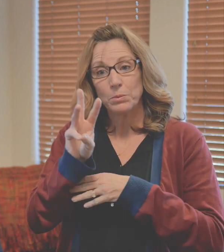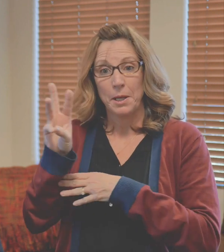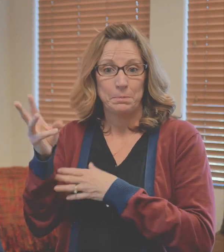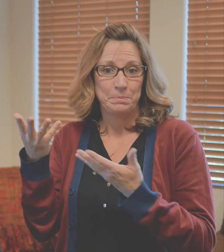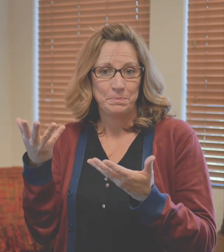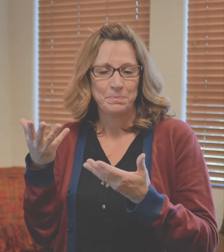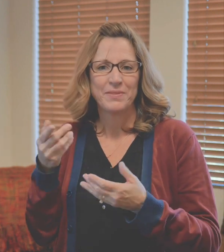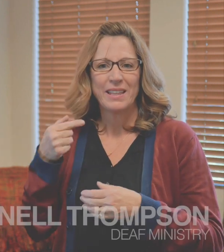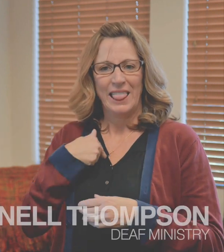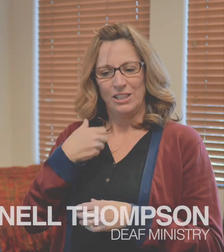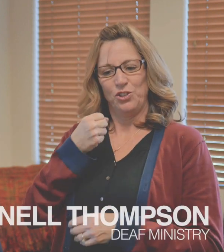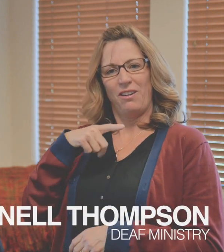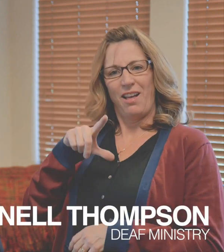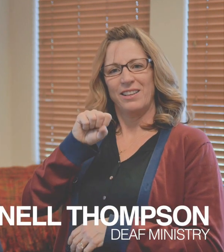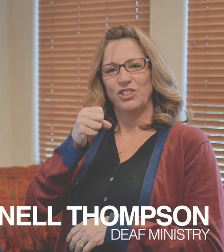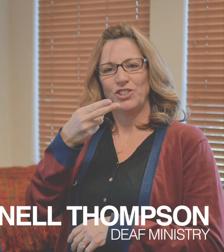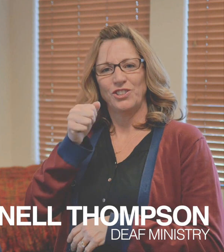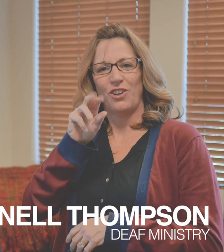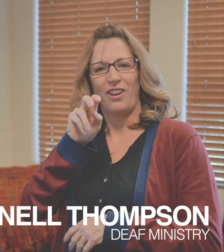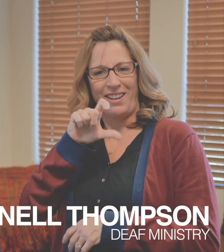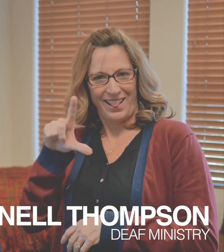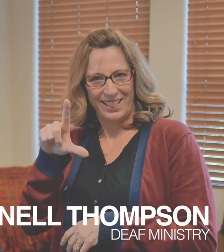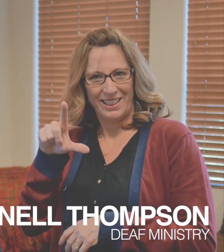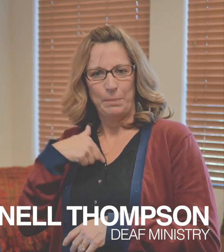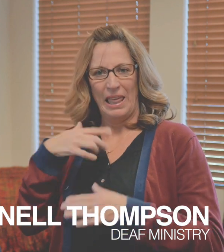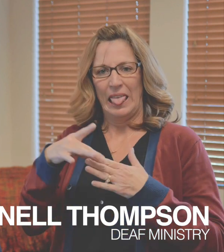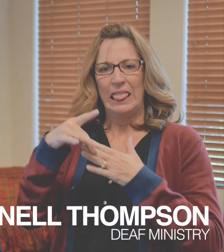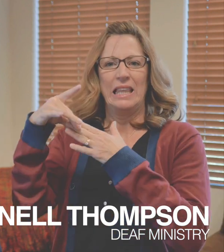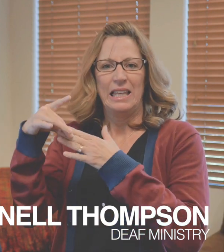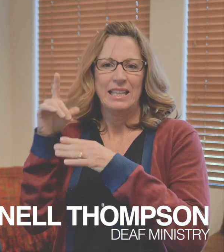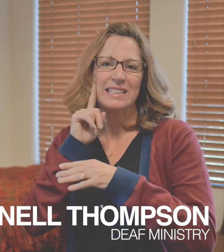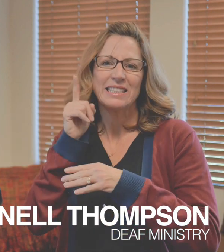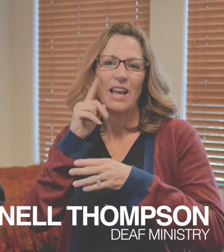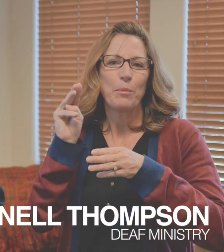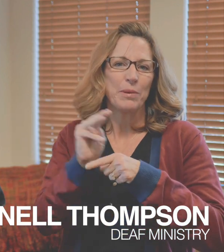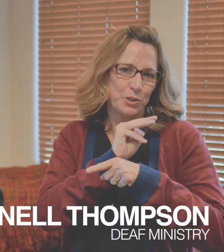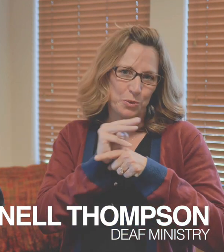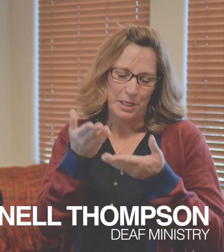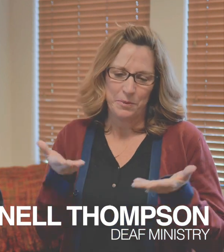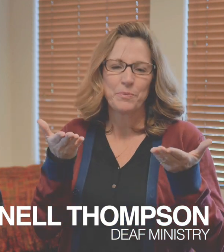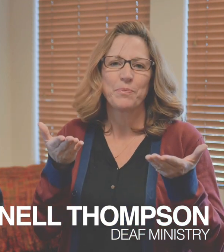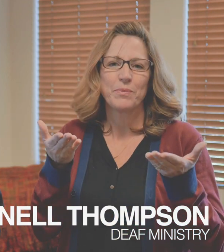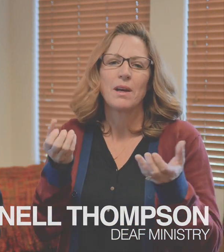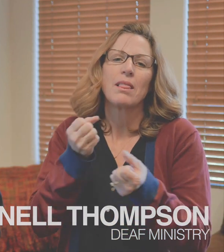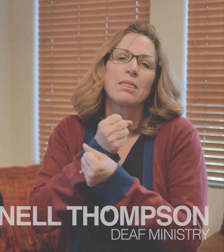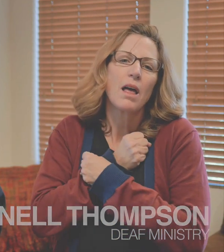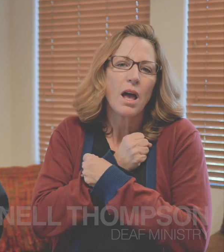This is Chanel and she leads our Deaf ministry. We have a loving and growing Deaf